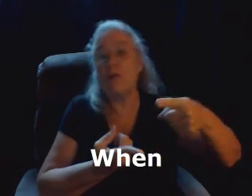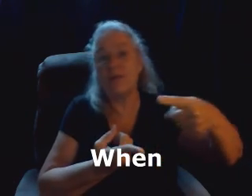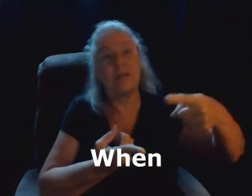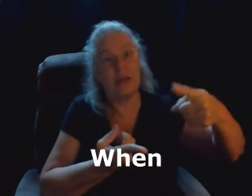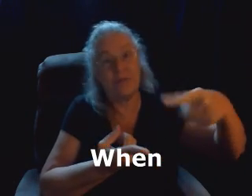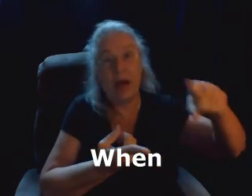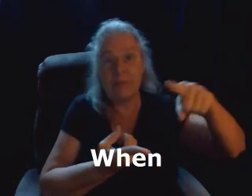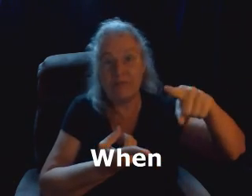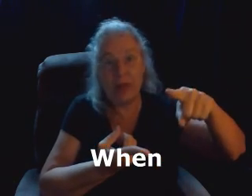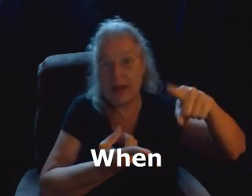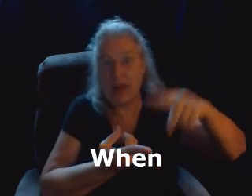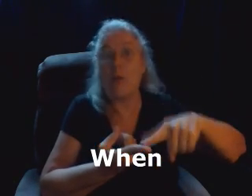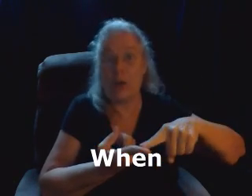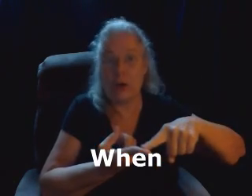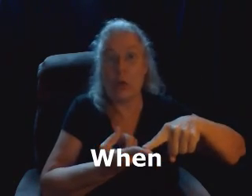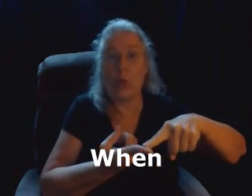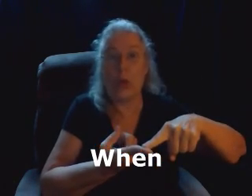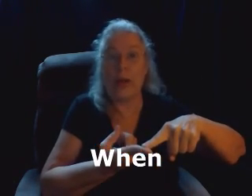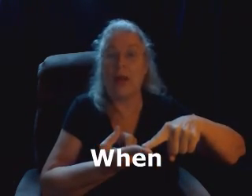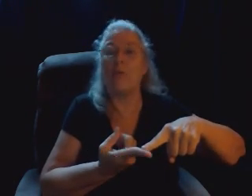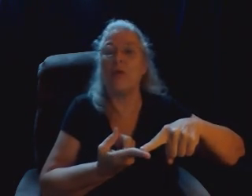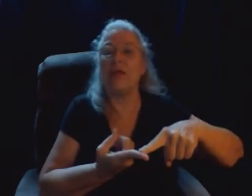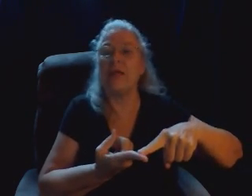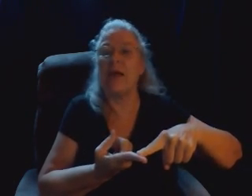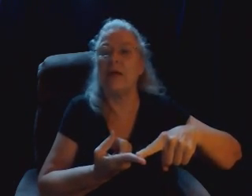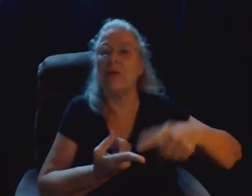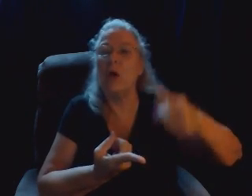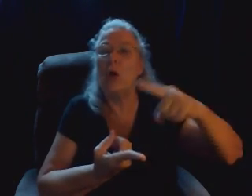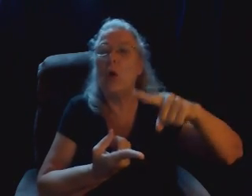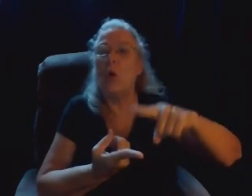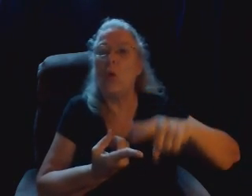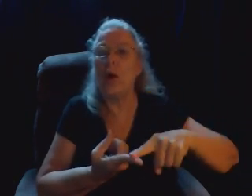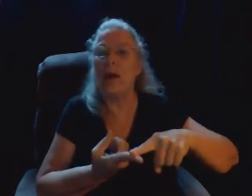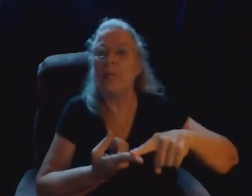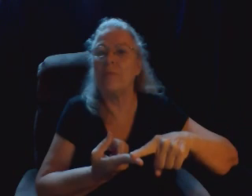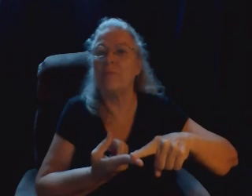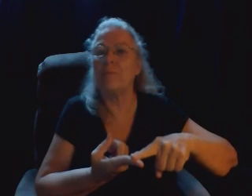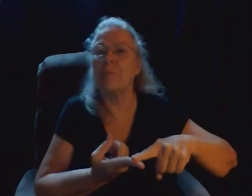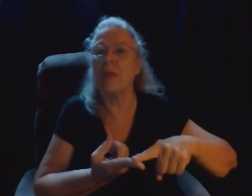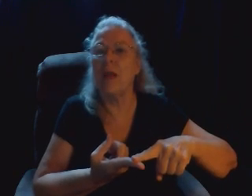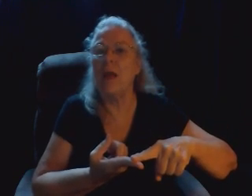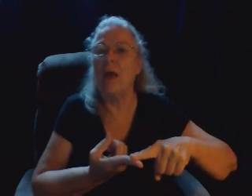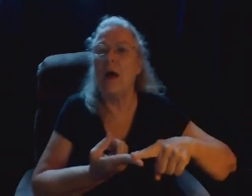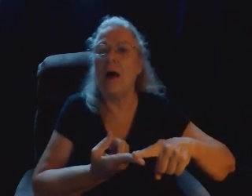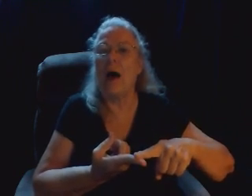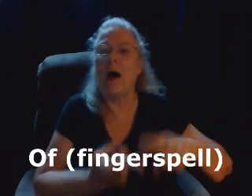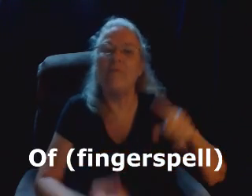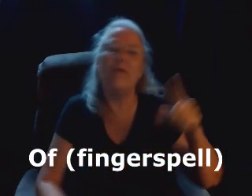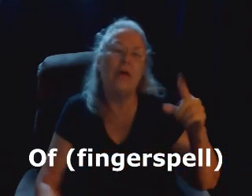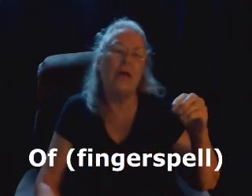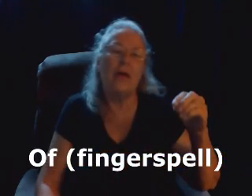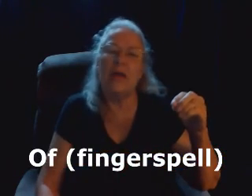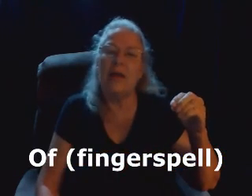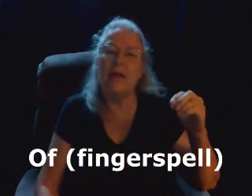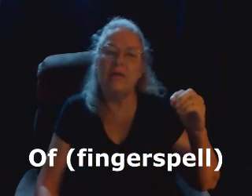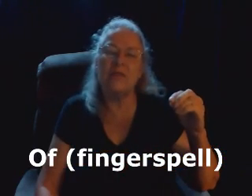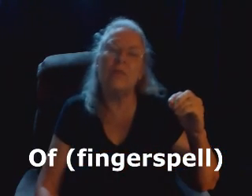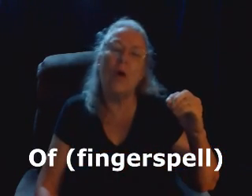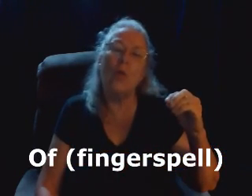always think of, I'm flying, I want to know when I'm going to get down. When? Of. Any small